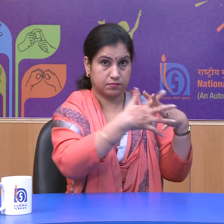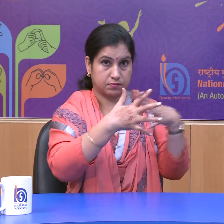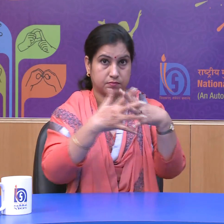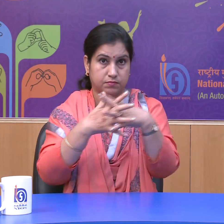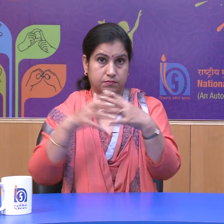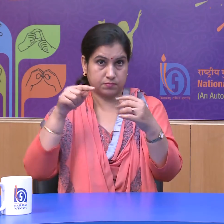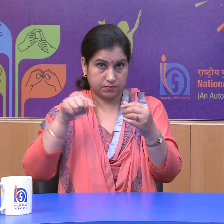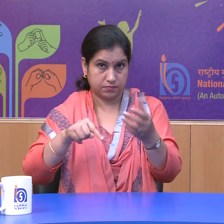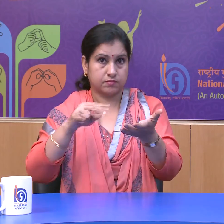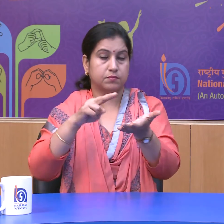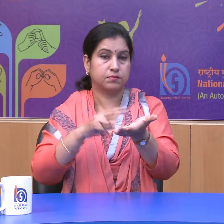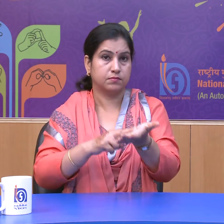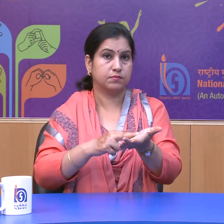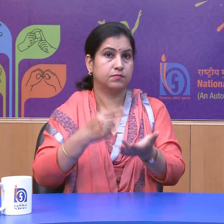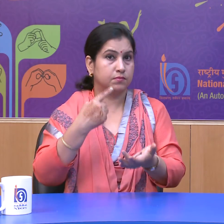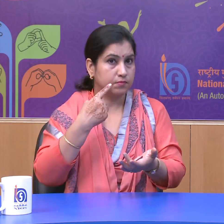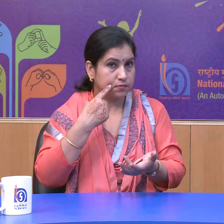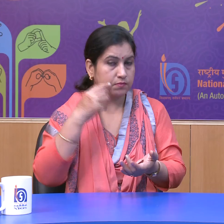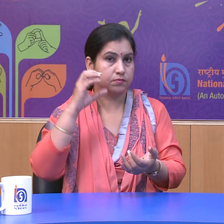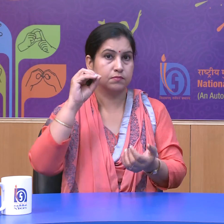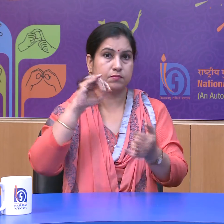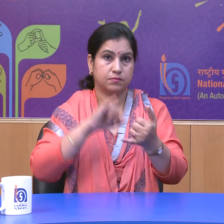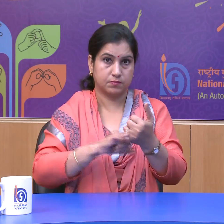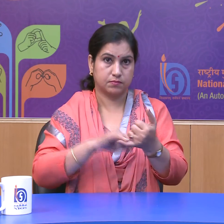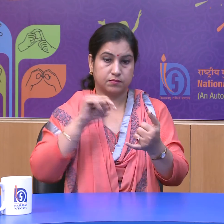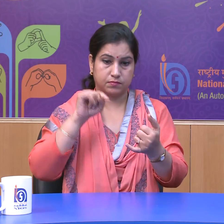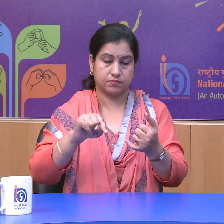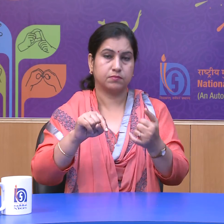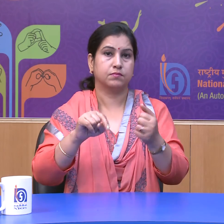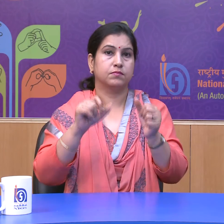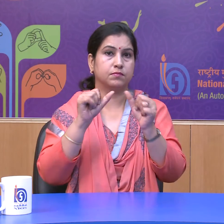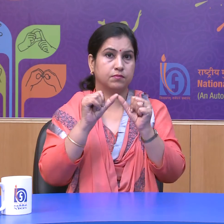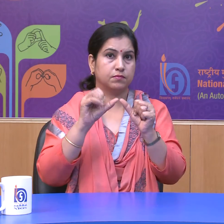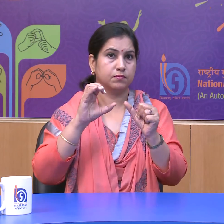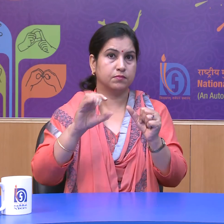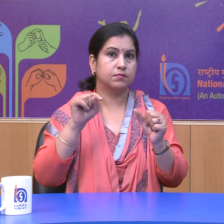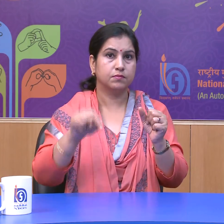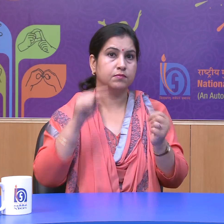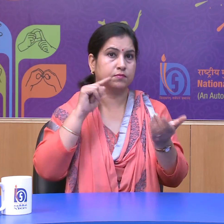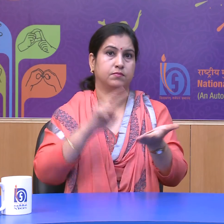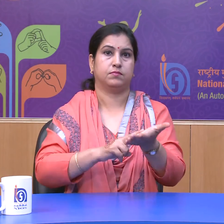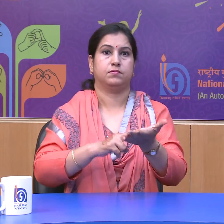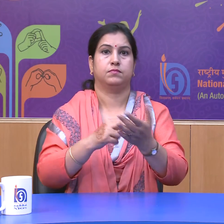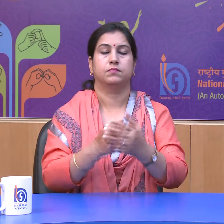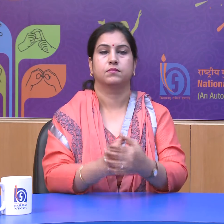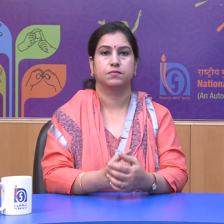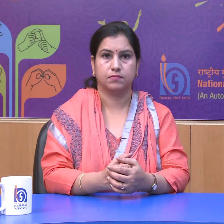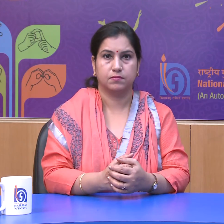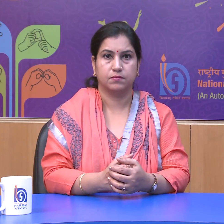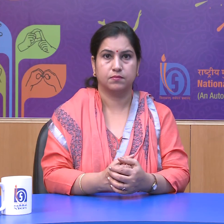.nios.ac.in. That's all for today. Thanks